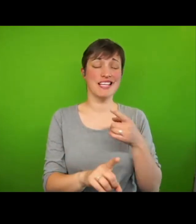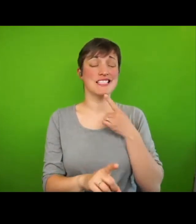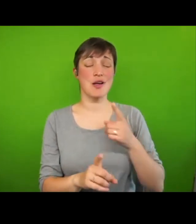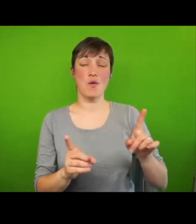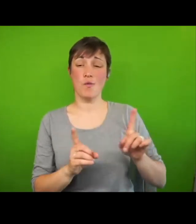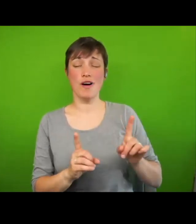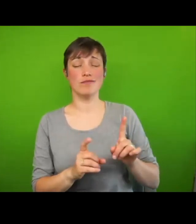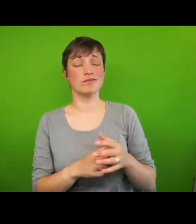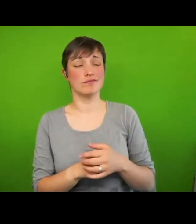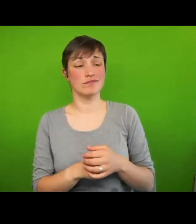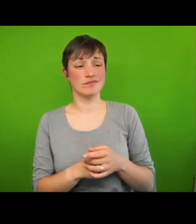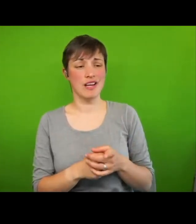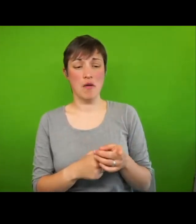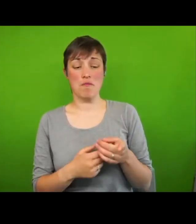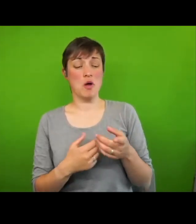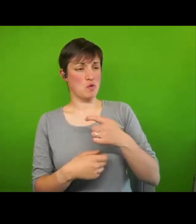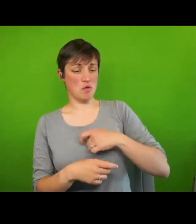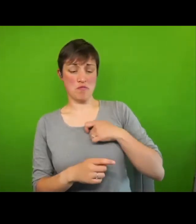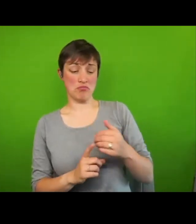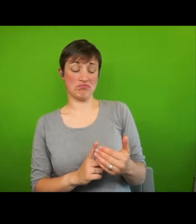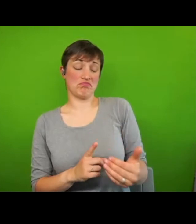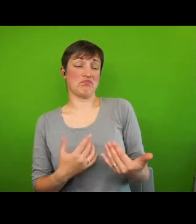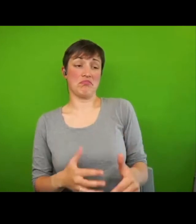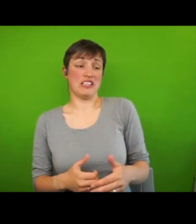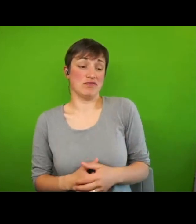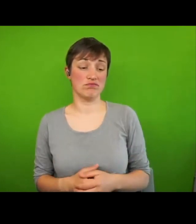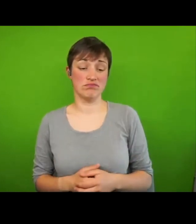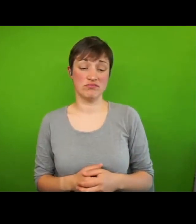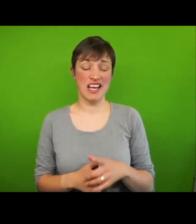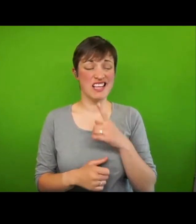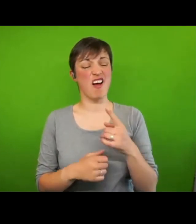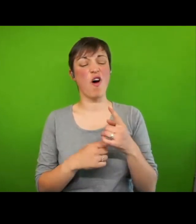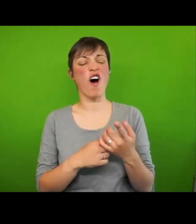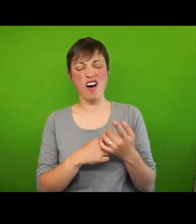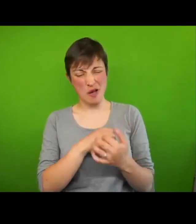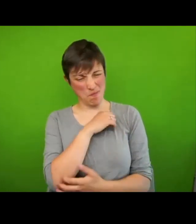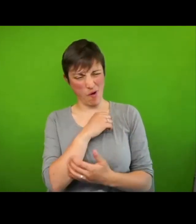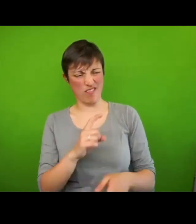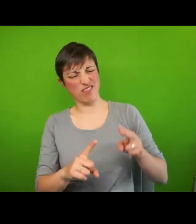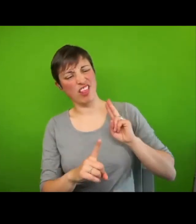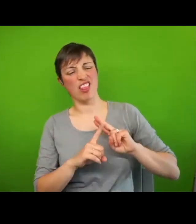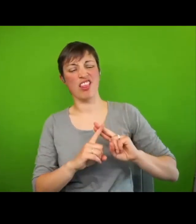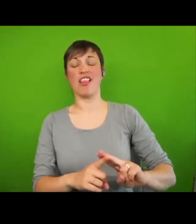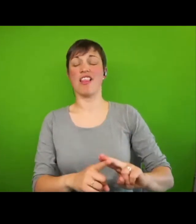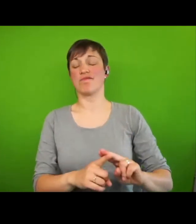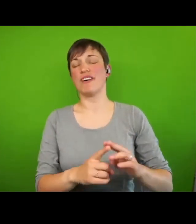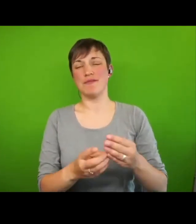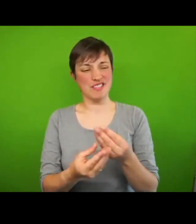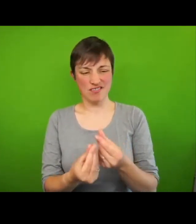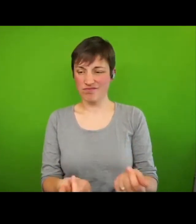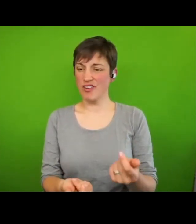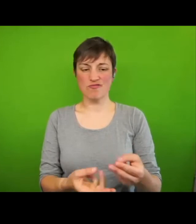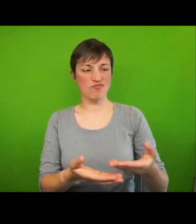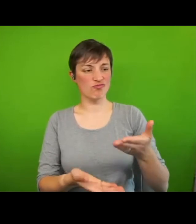stereotyping of all poor people dehumanises them in the eyes of others. This was a message I